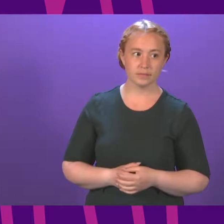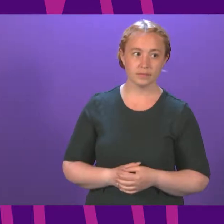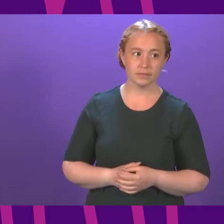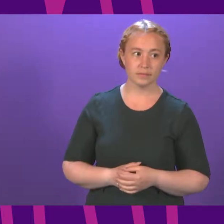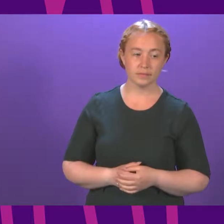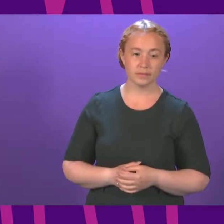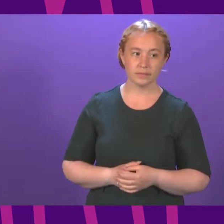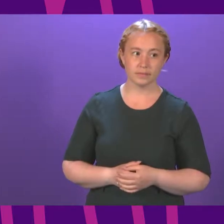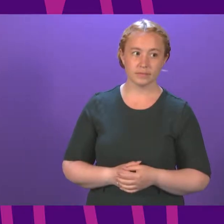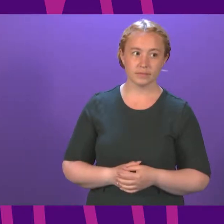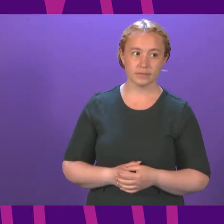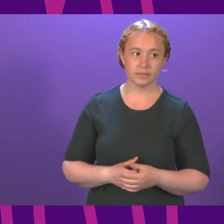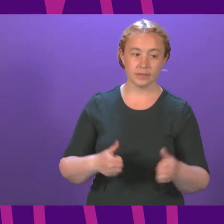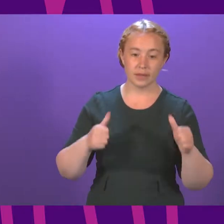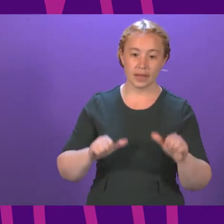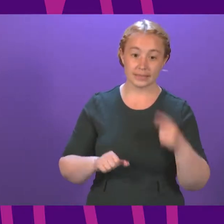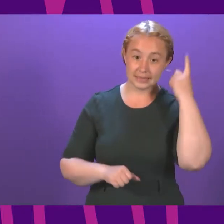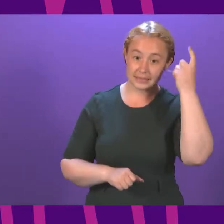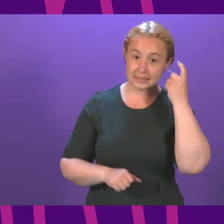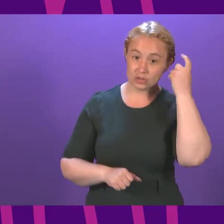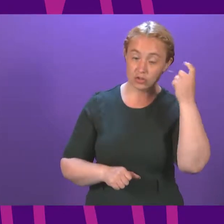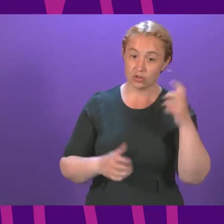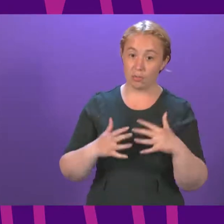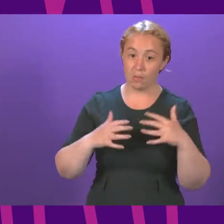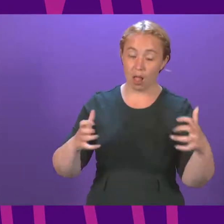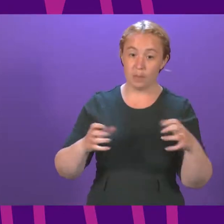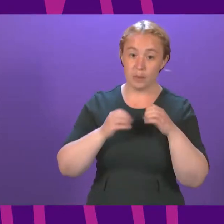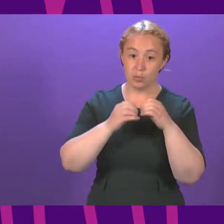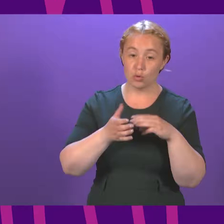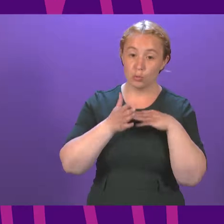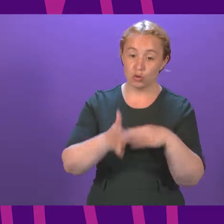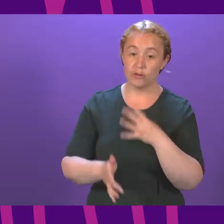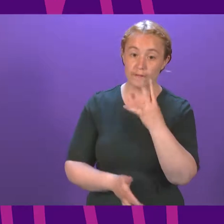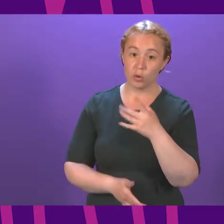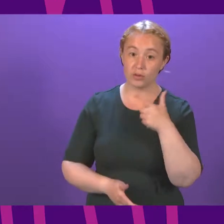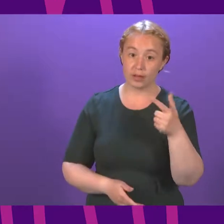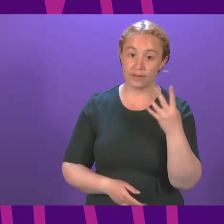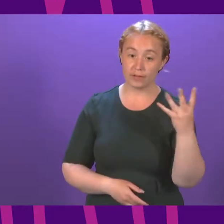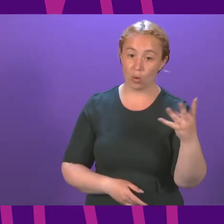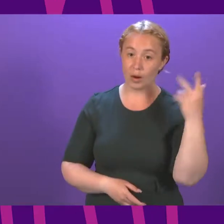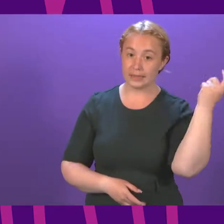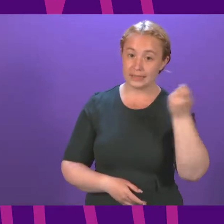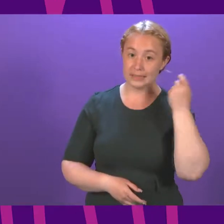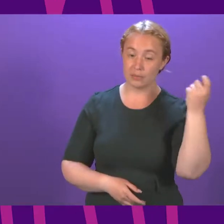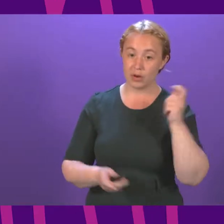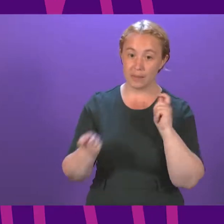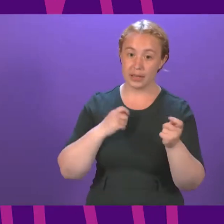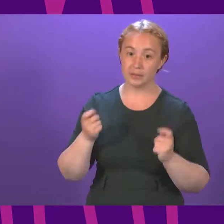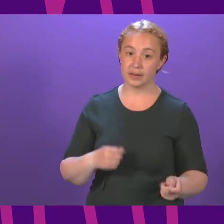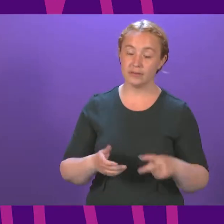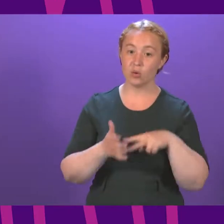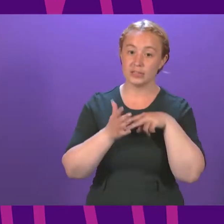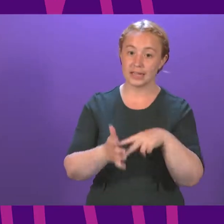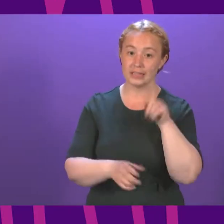The next item of business is consideration of Parliamentary Bureau motion 474 on a temporary amendment to standing